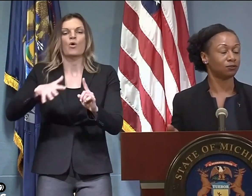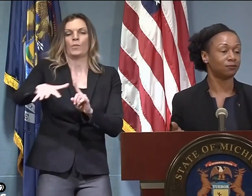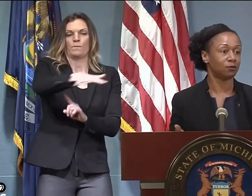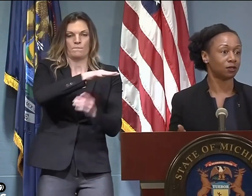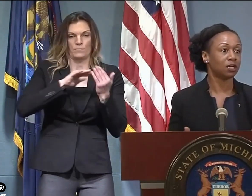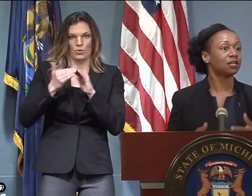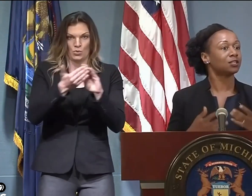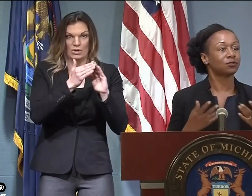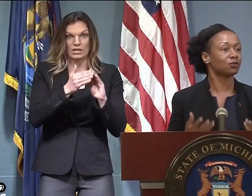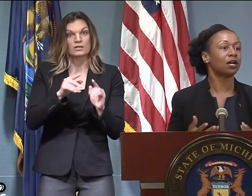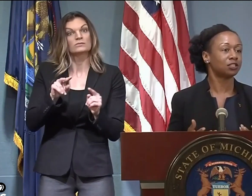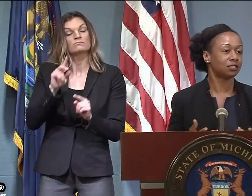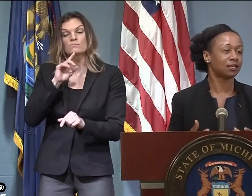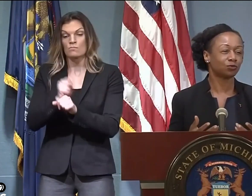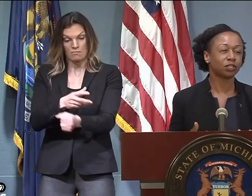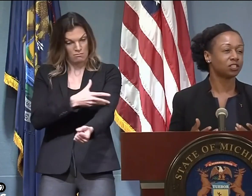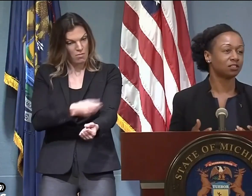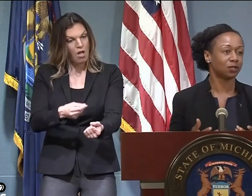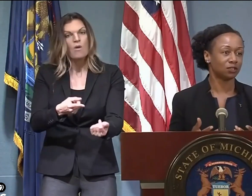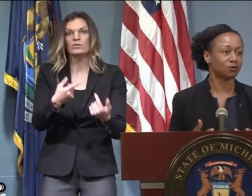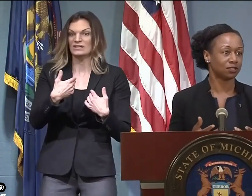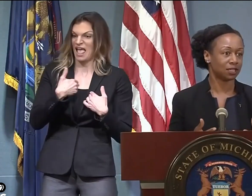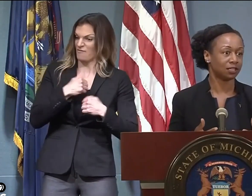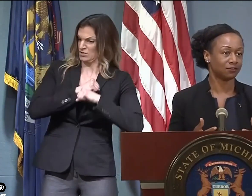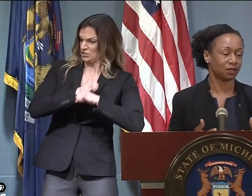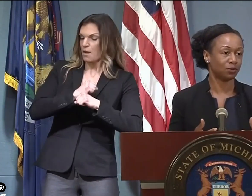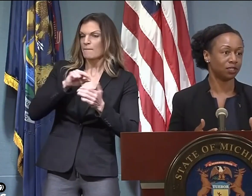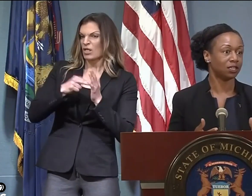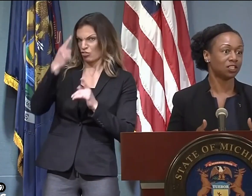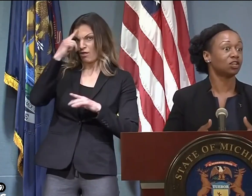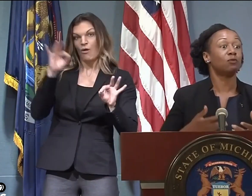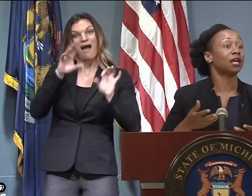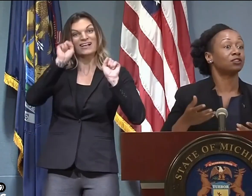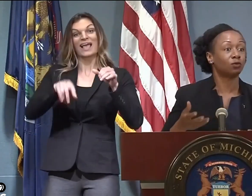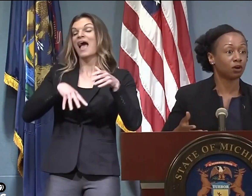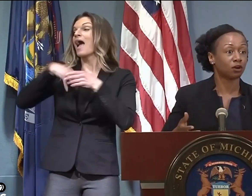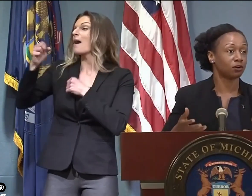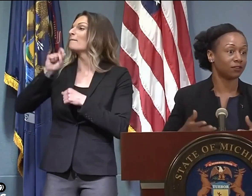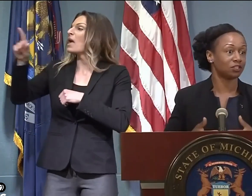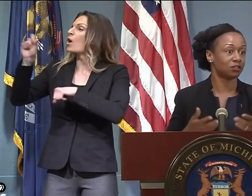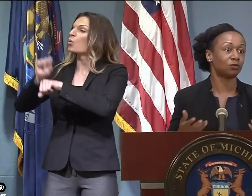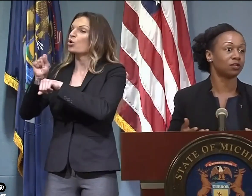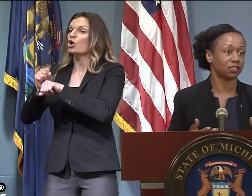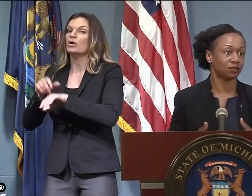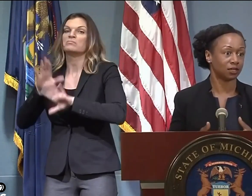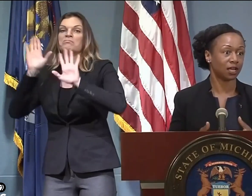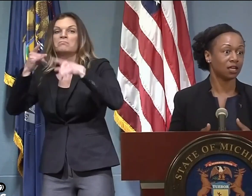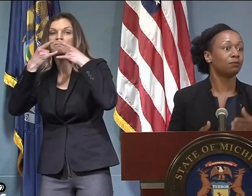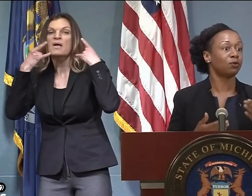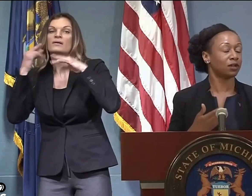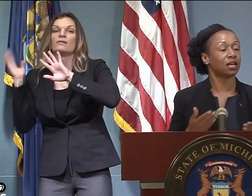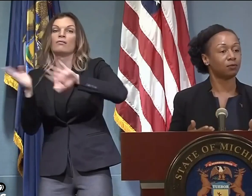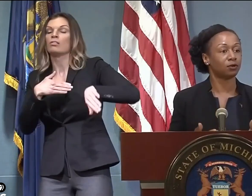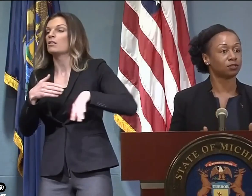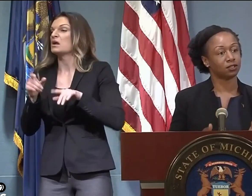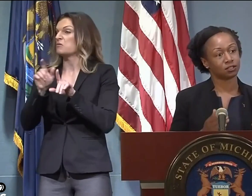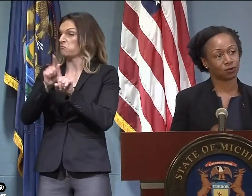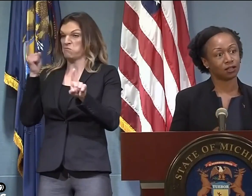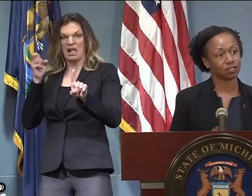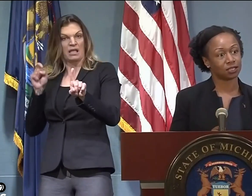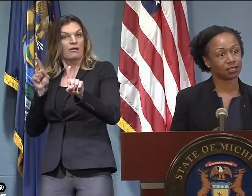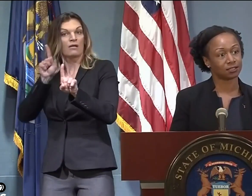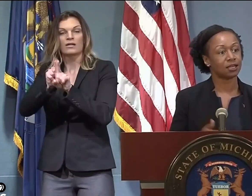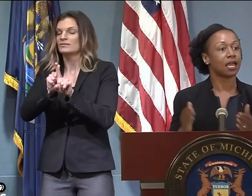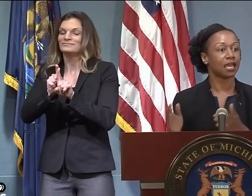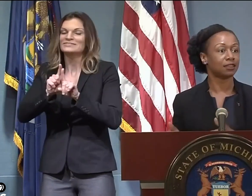And even if you are immune, we don't know how long you're immune for. So a serology test really shouldn't be used to tell if someone should go back to work or if they should